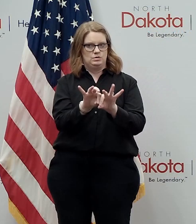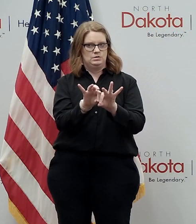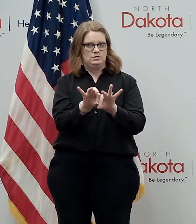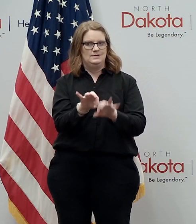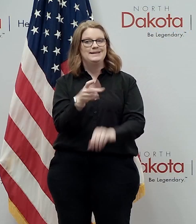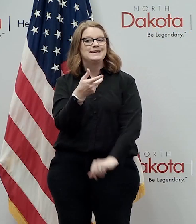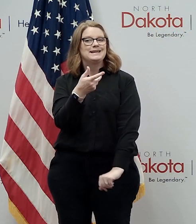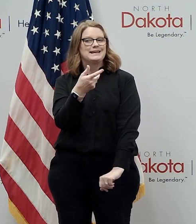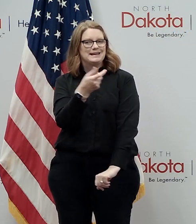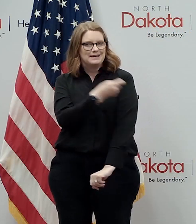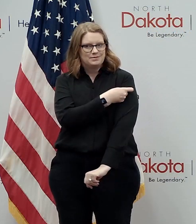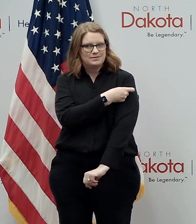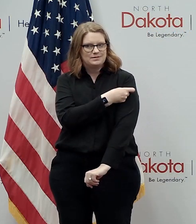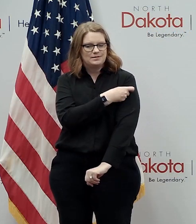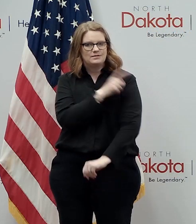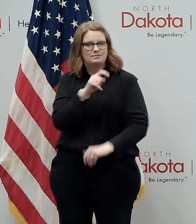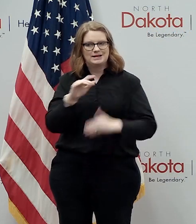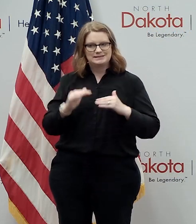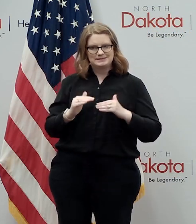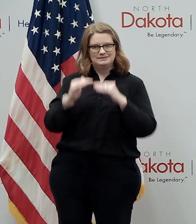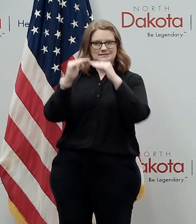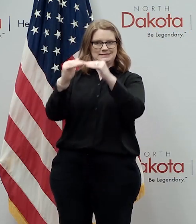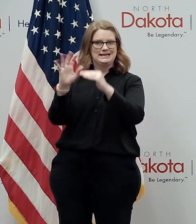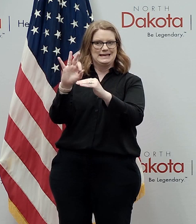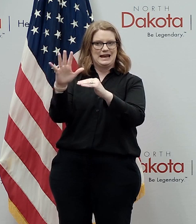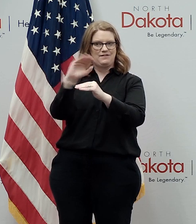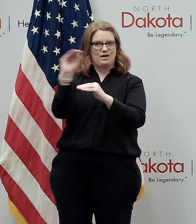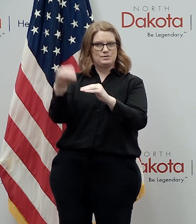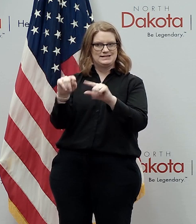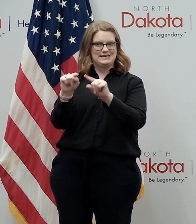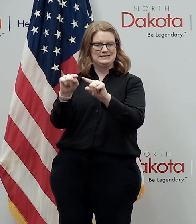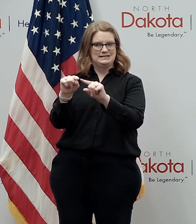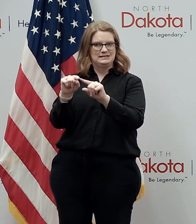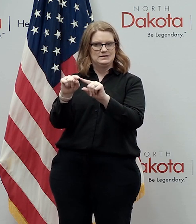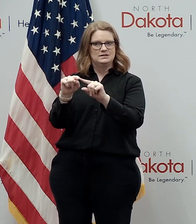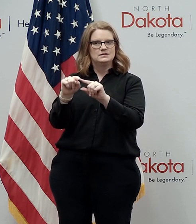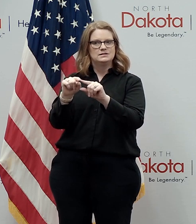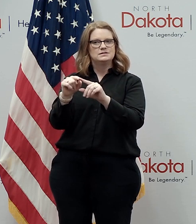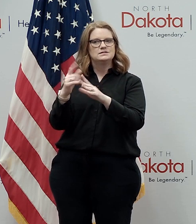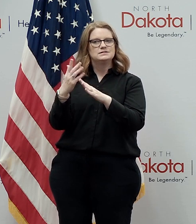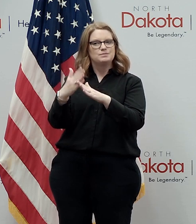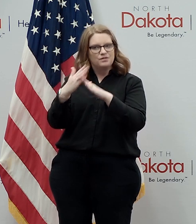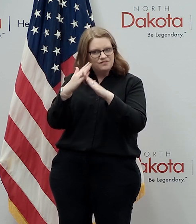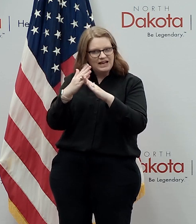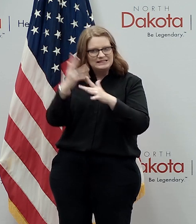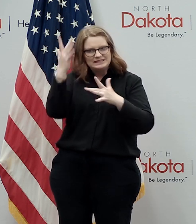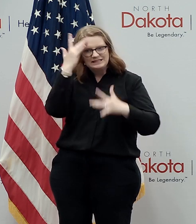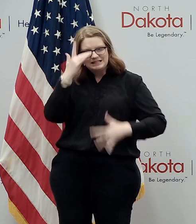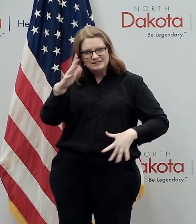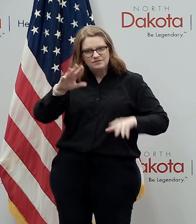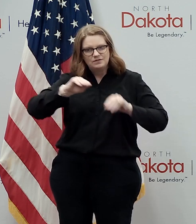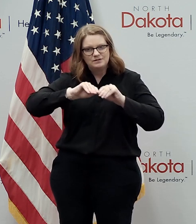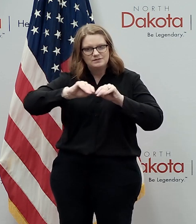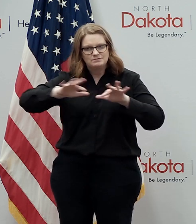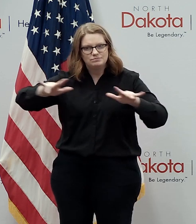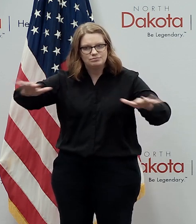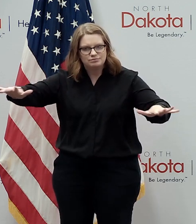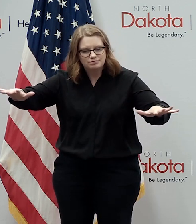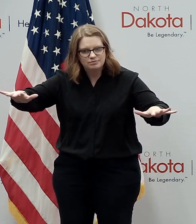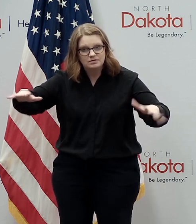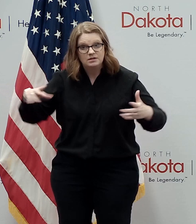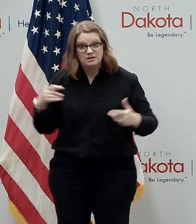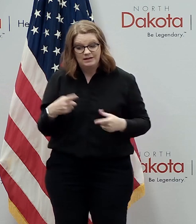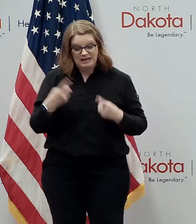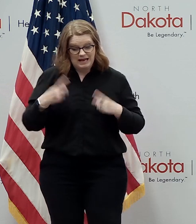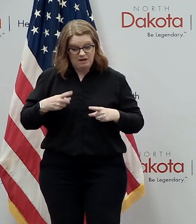rates must reach 95 percent in order to keep diseases from spreading if introduced into a child care